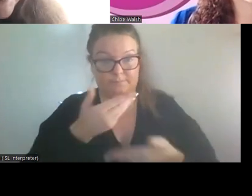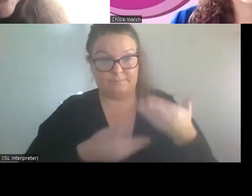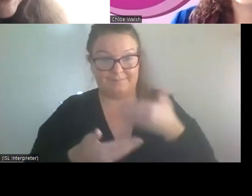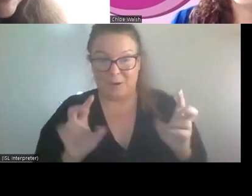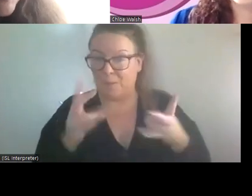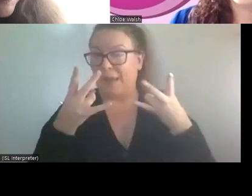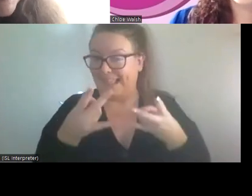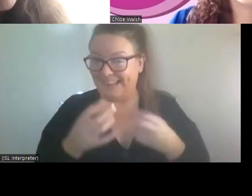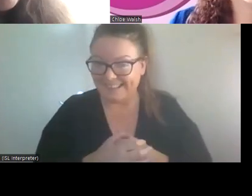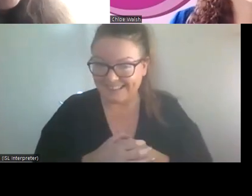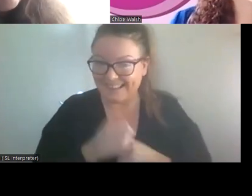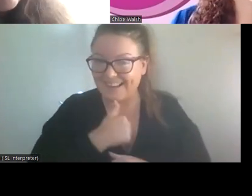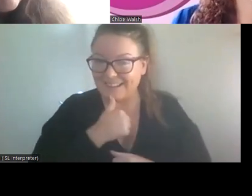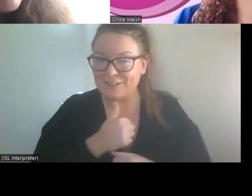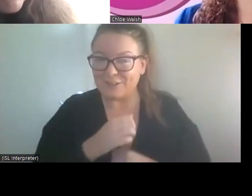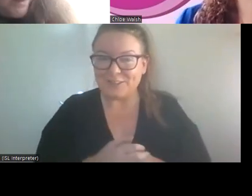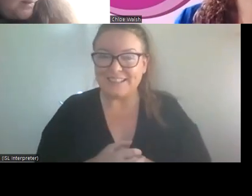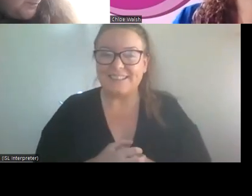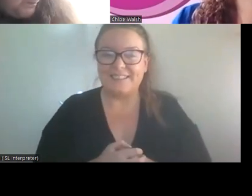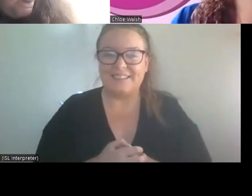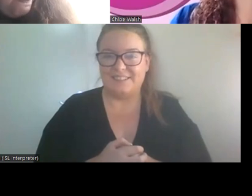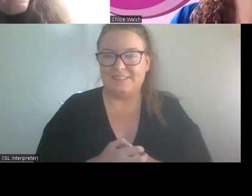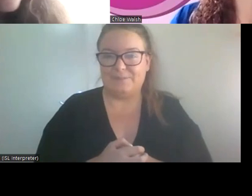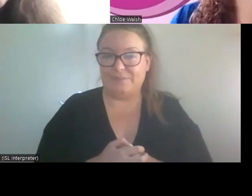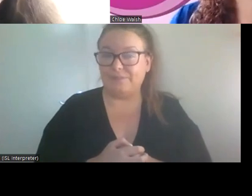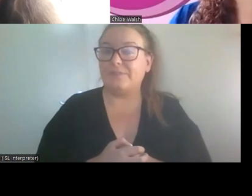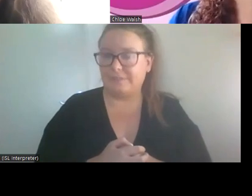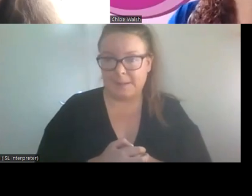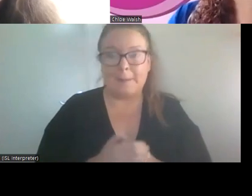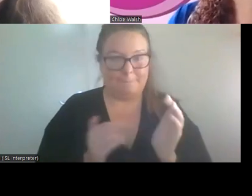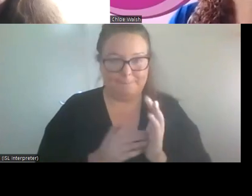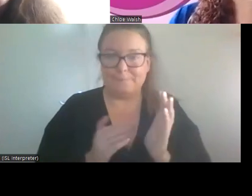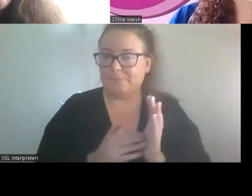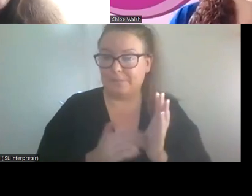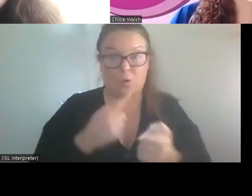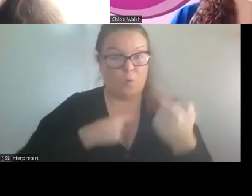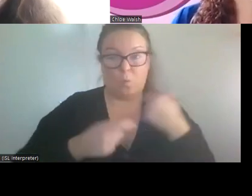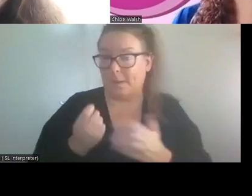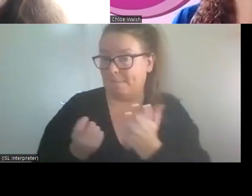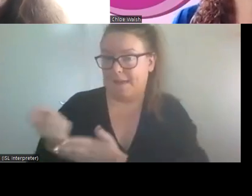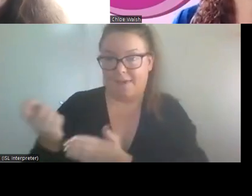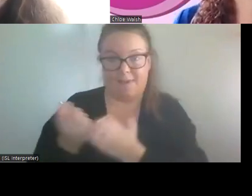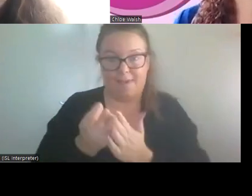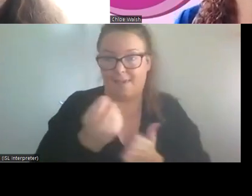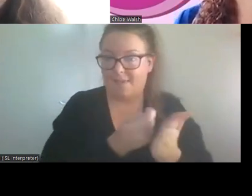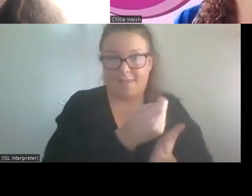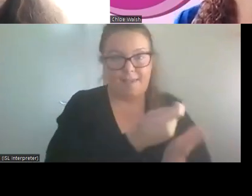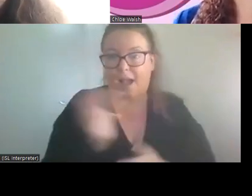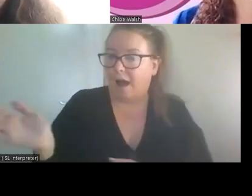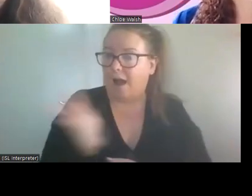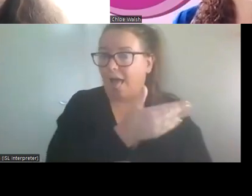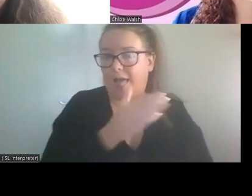don't mind to answer that for me. Yeah, yeah, absolutely. And we pay all our co researchers. So I suppose